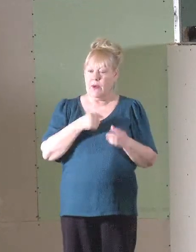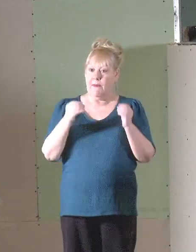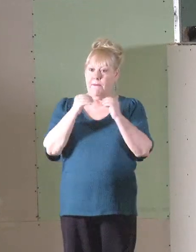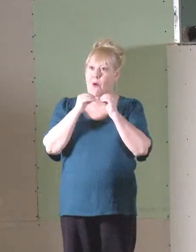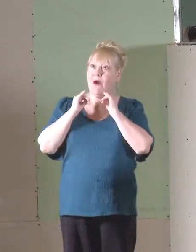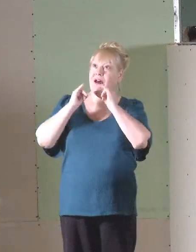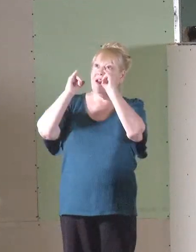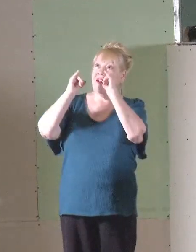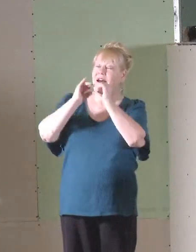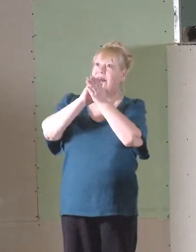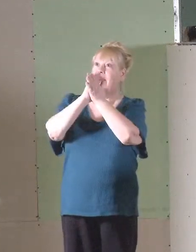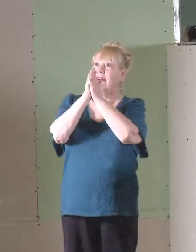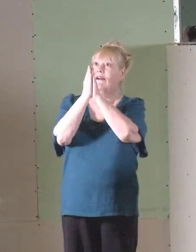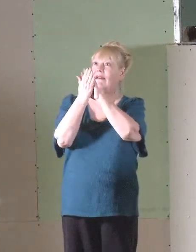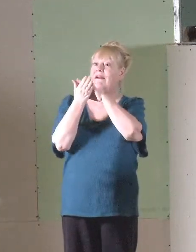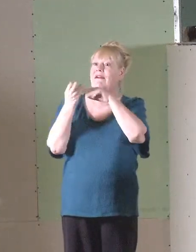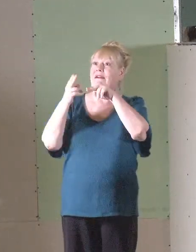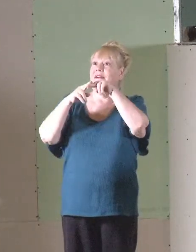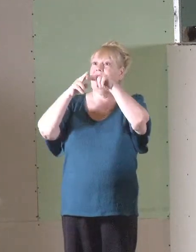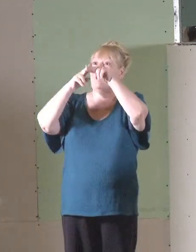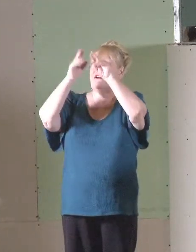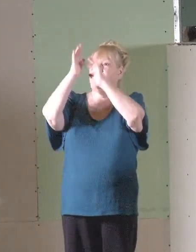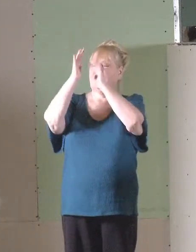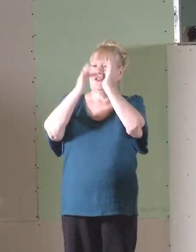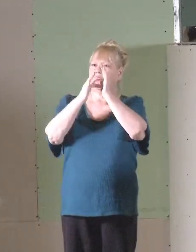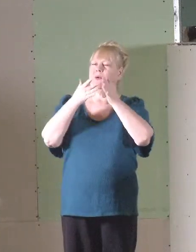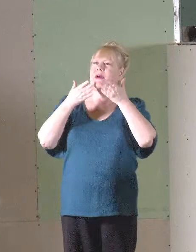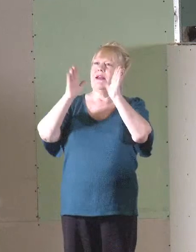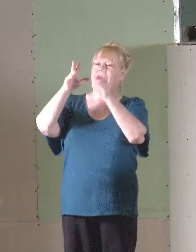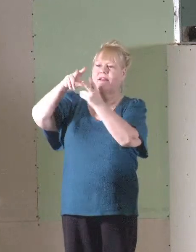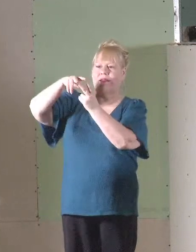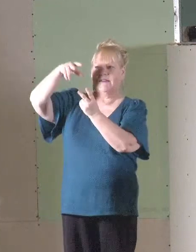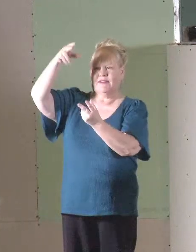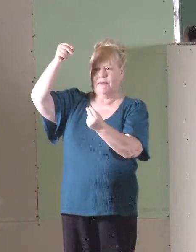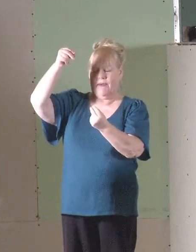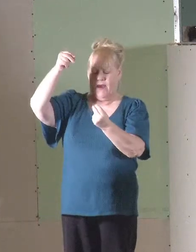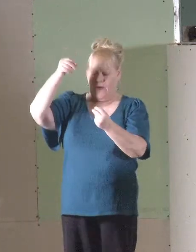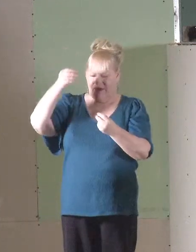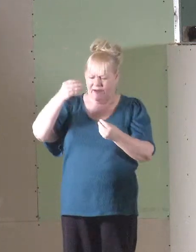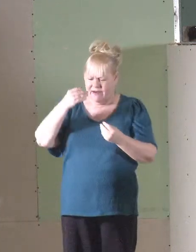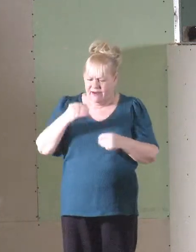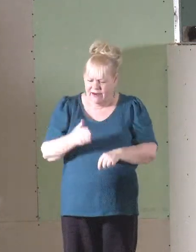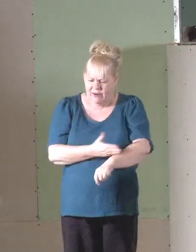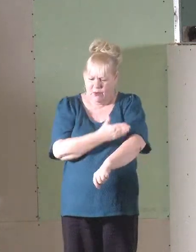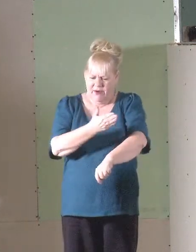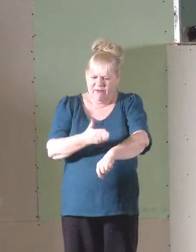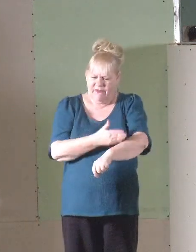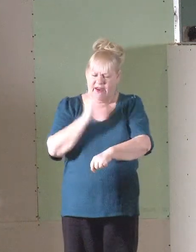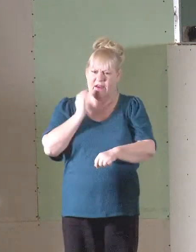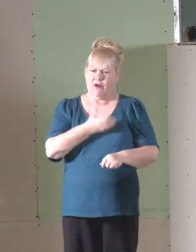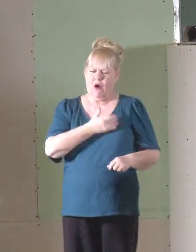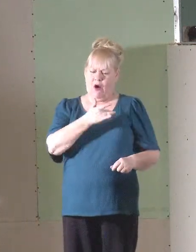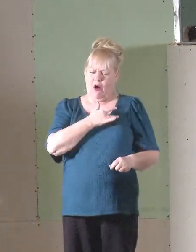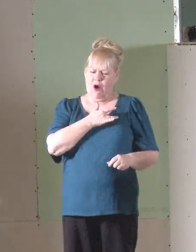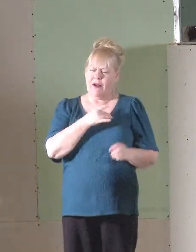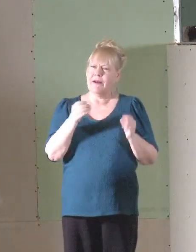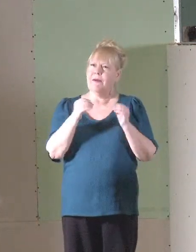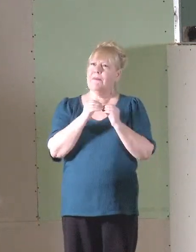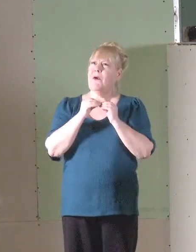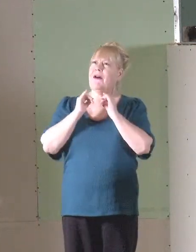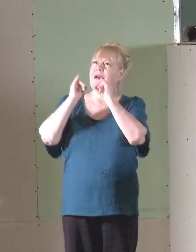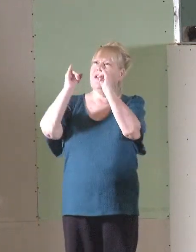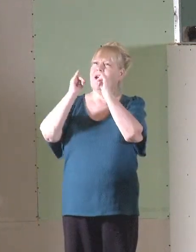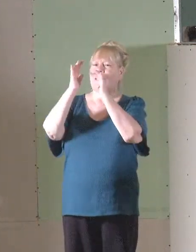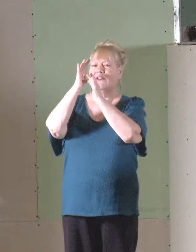like Jesus is by allowing the indwelling spirit to renovate our hearts, to transform our hearts to be more like the heart of